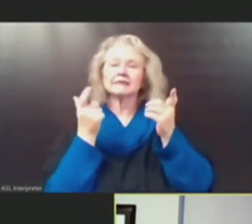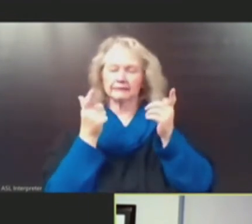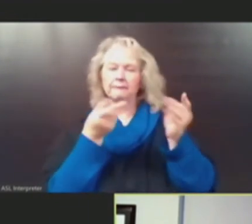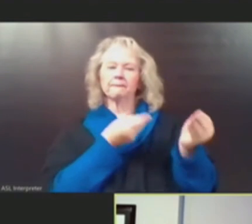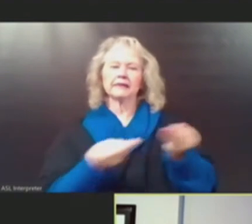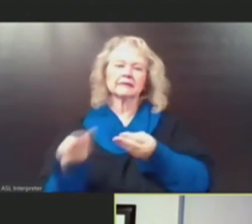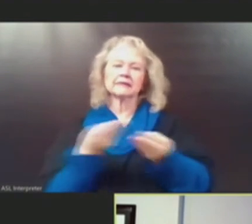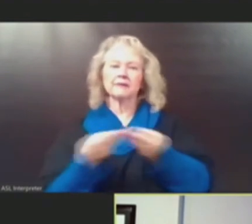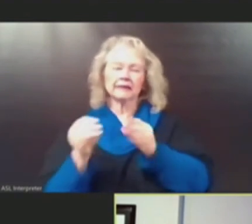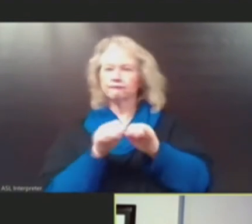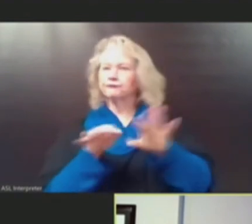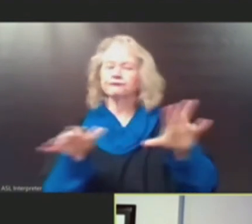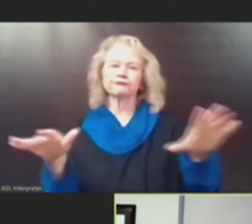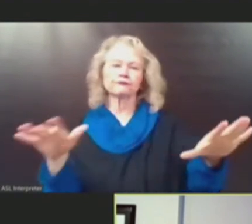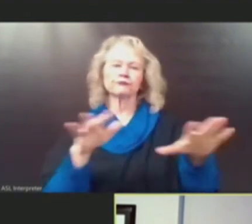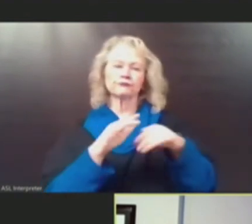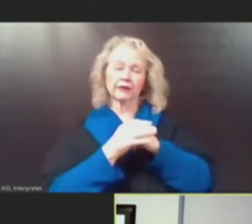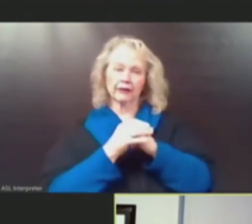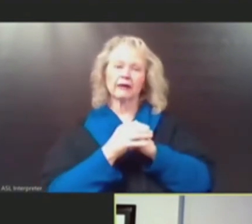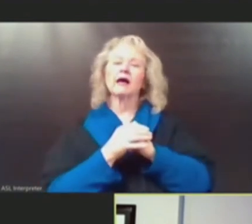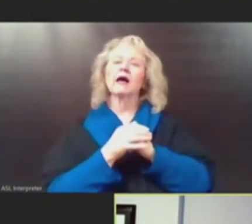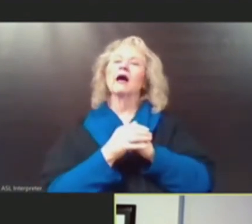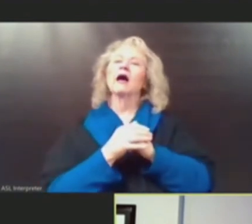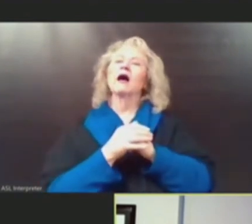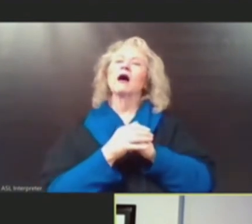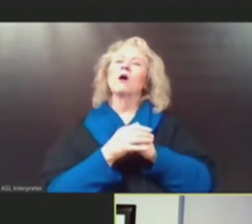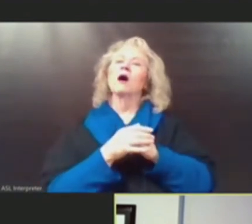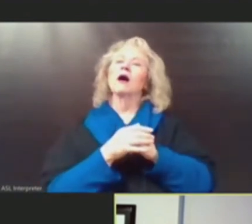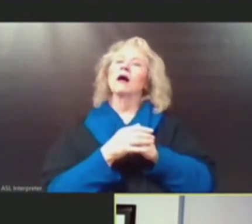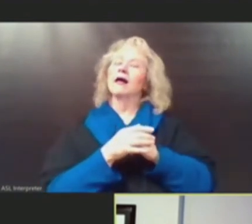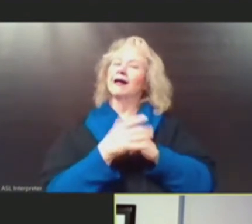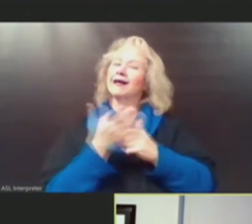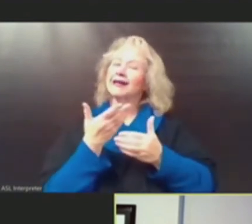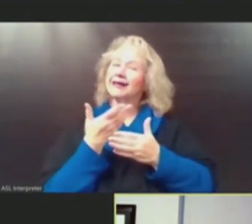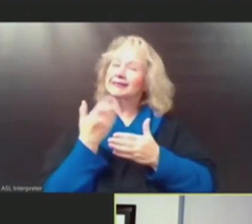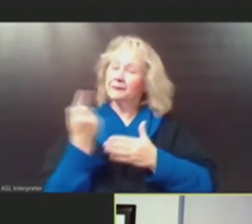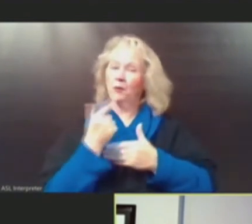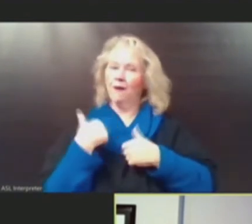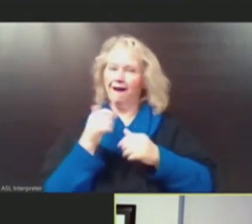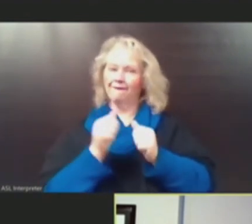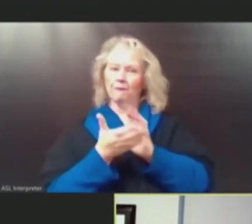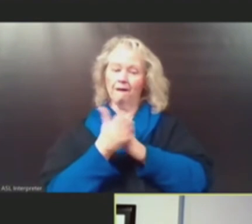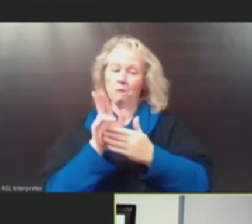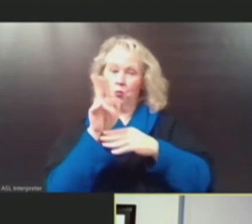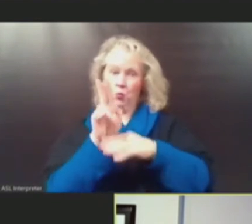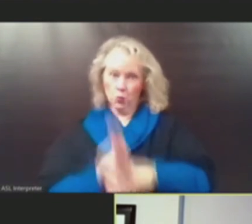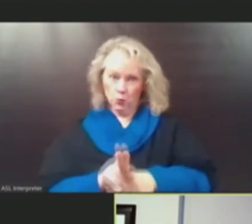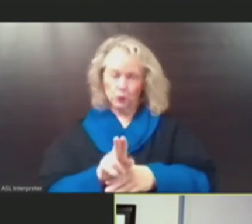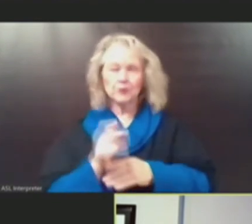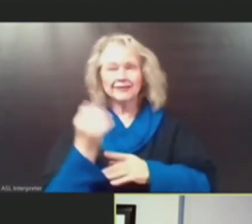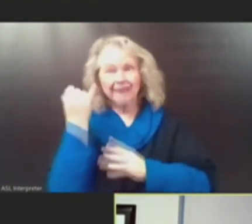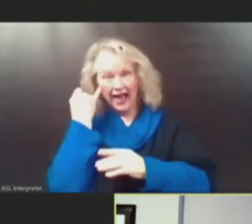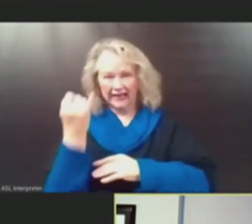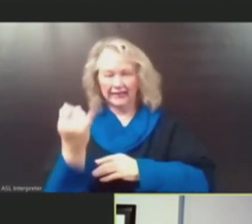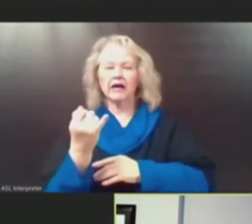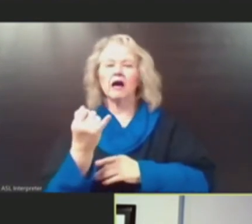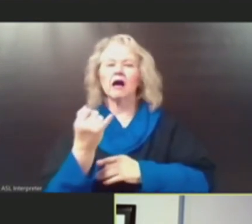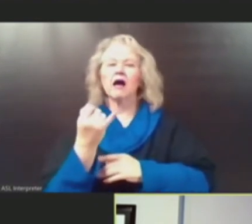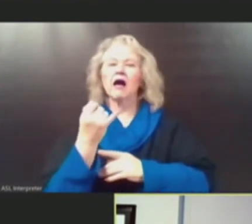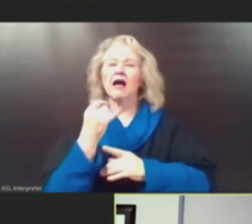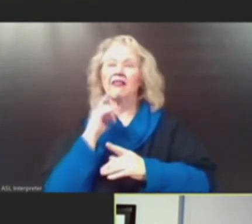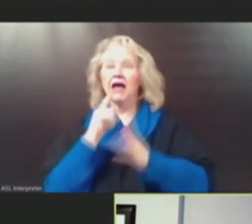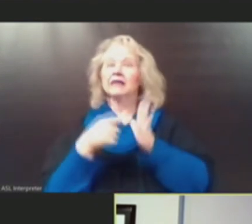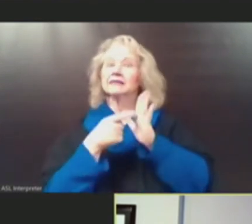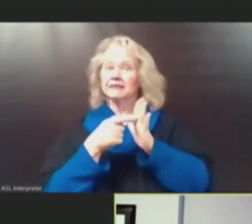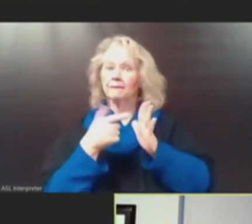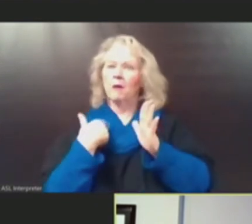when you have high disease prevalence. One thing that we're going to have to get used to is getting used to the idea of ramping up and